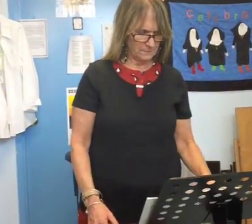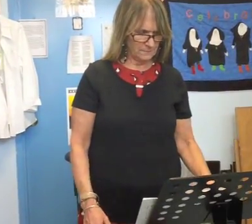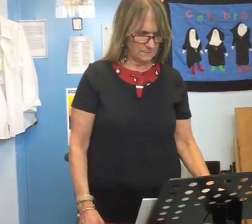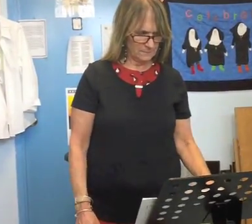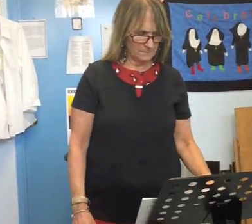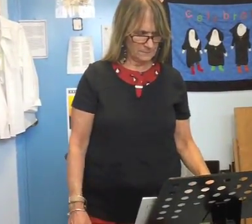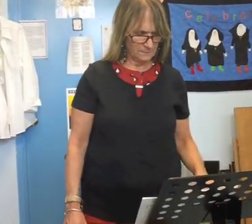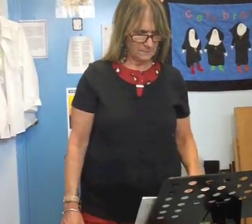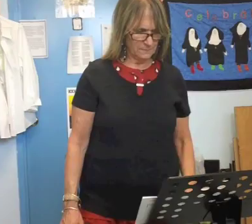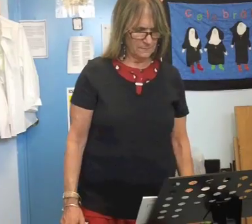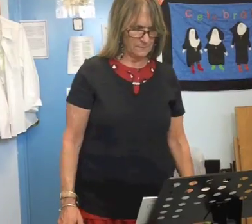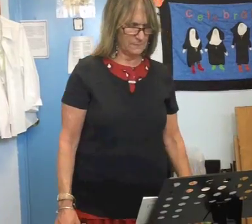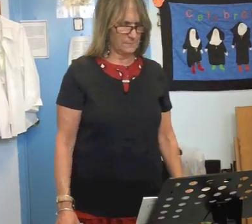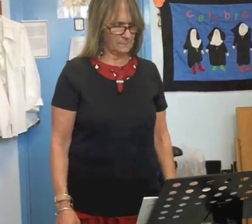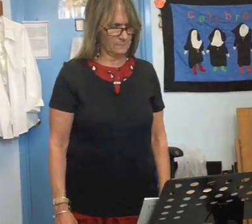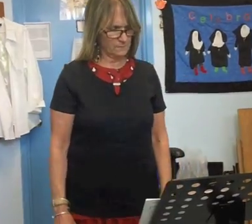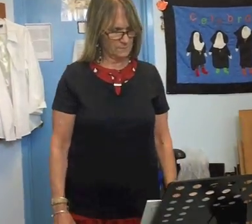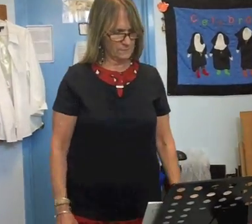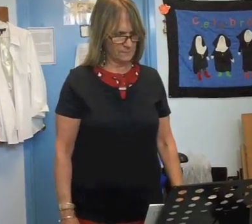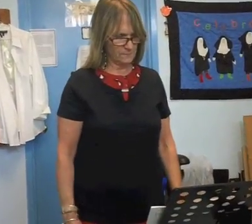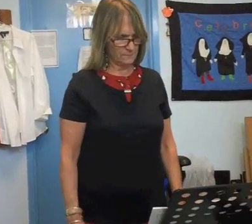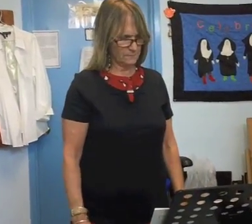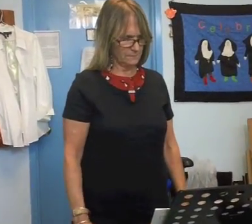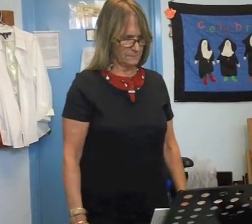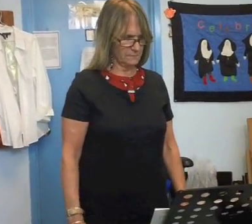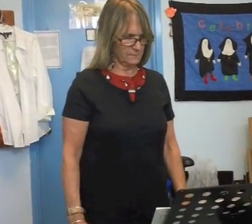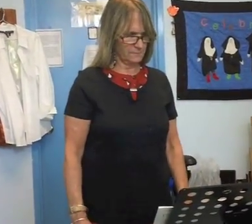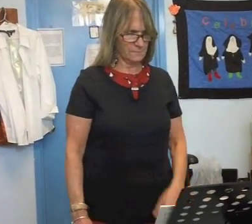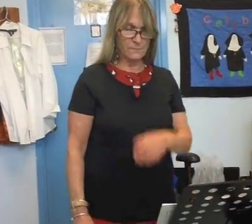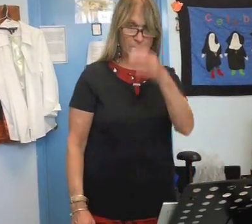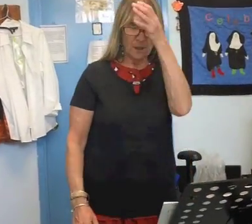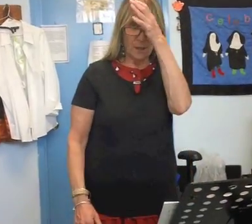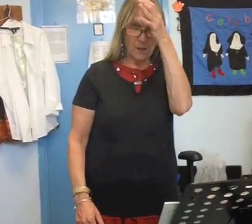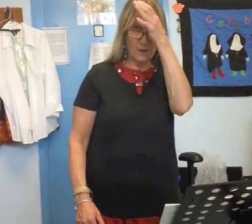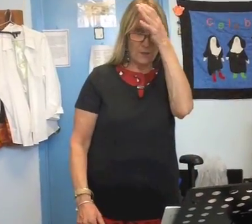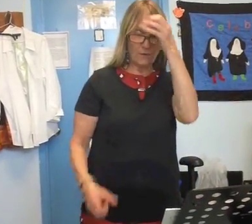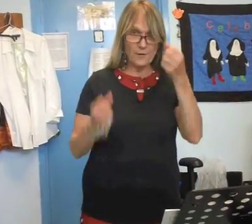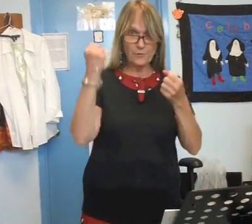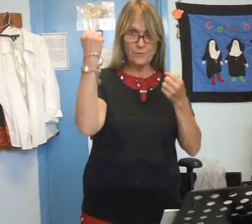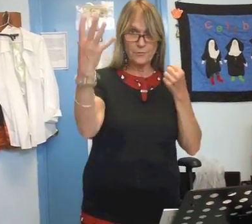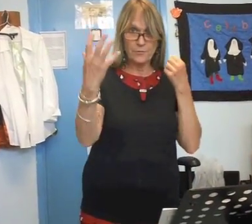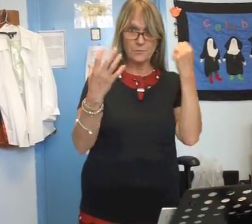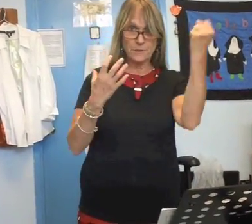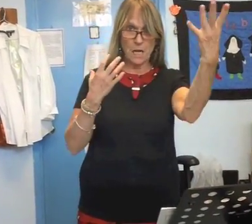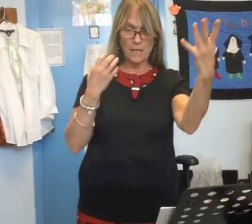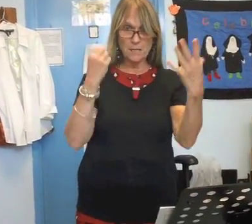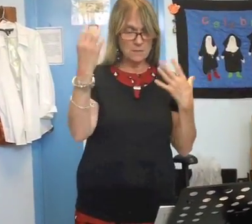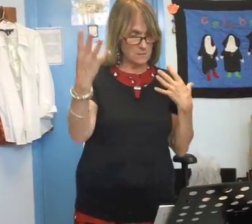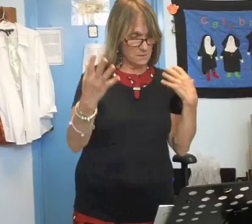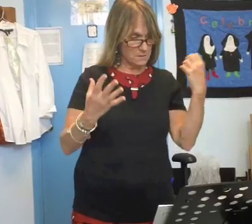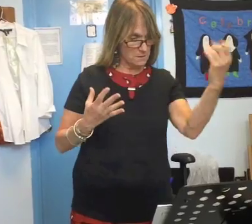read his lips not speak father hurt father sad father sign? no